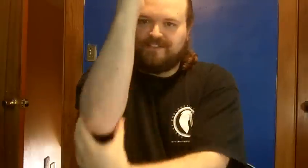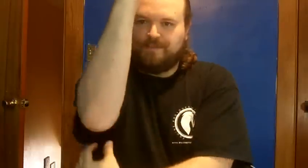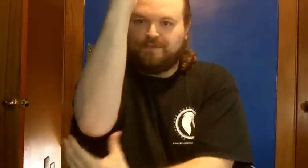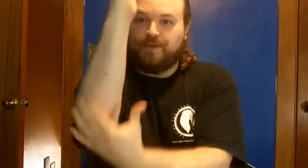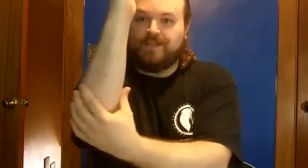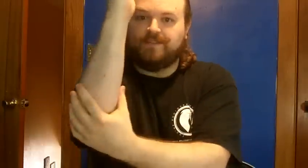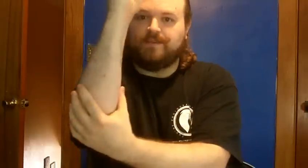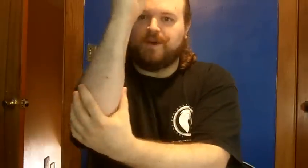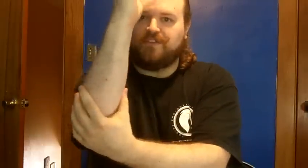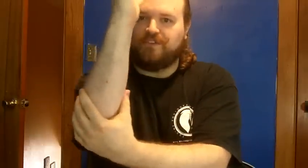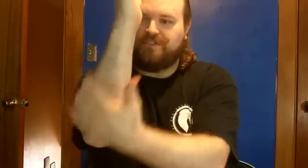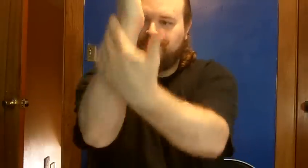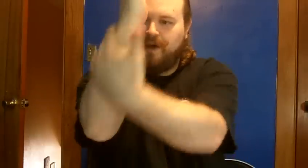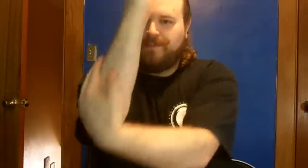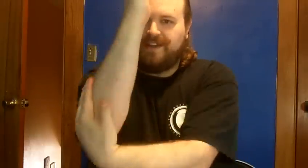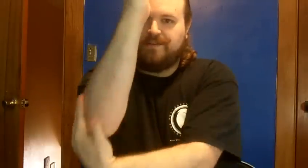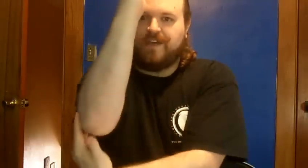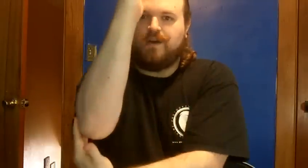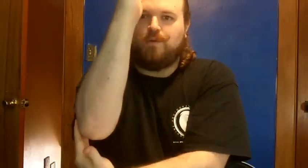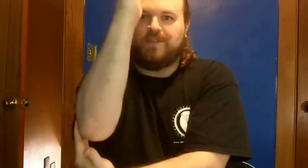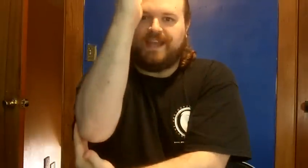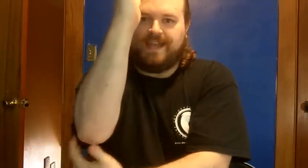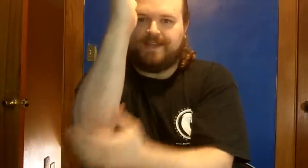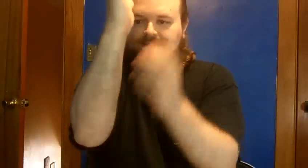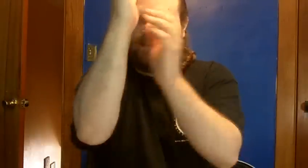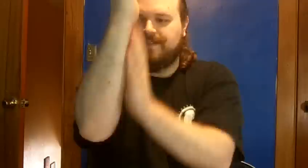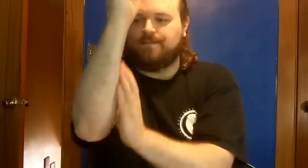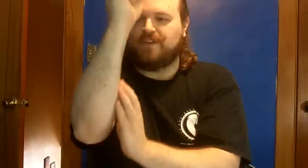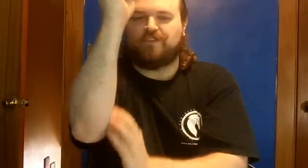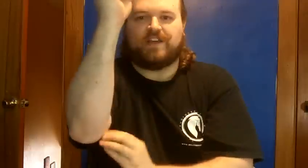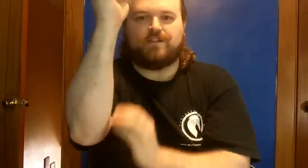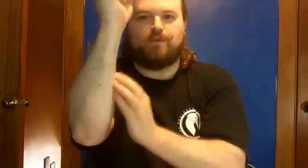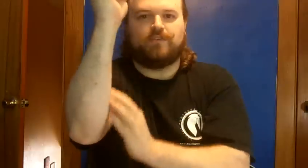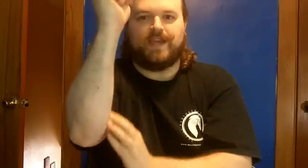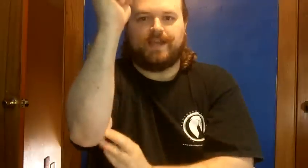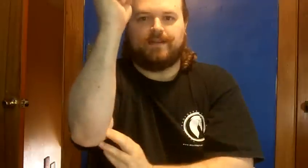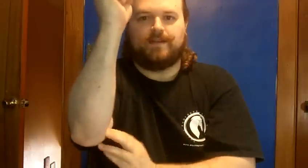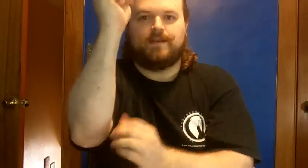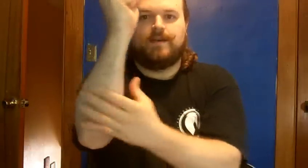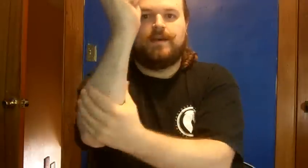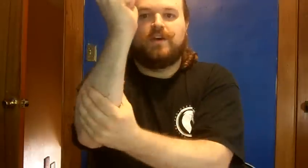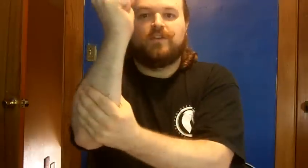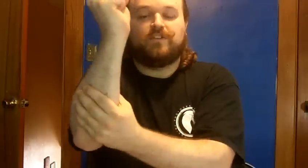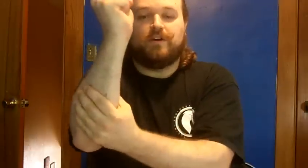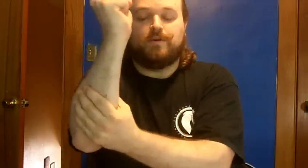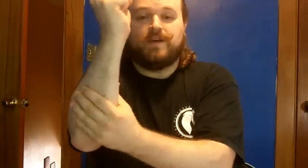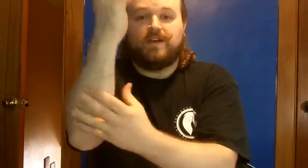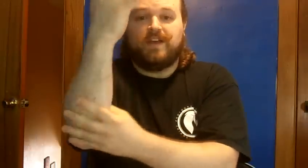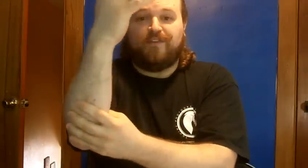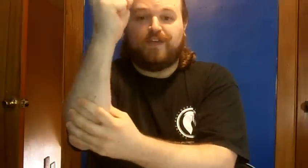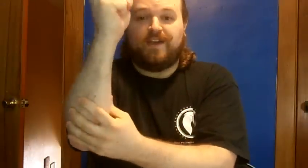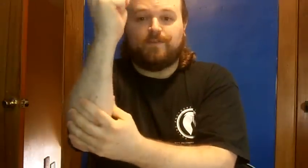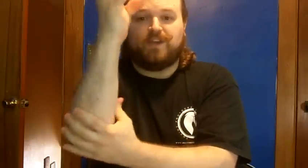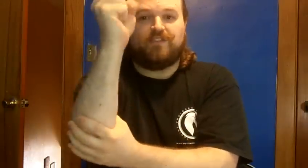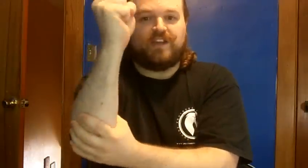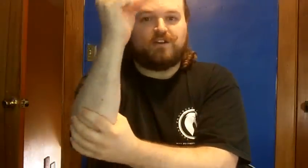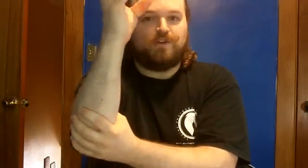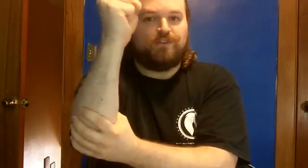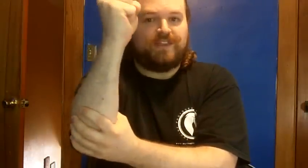between the muscles up here that open the hand and the muscles that close the hand so if you have the muscles that are closing